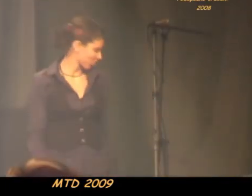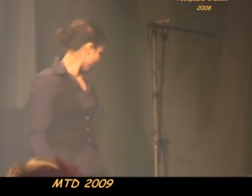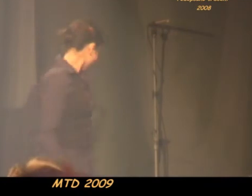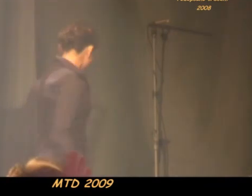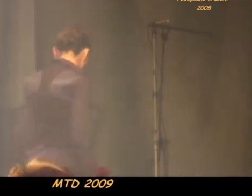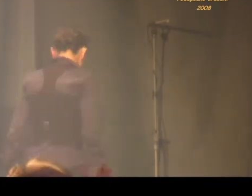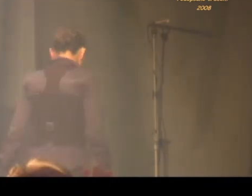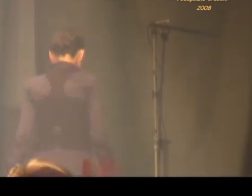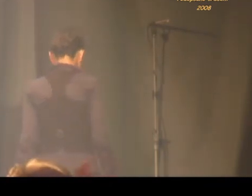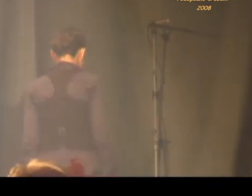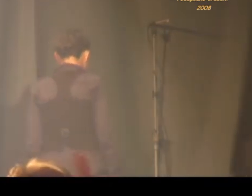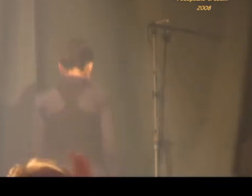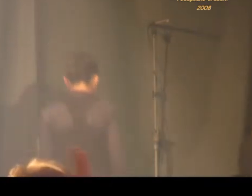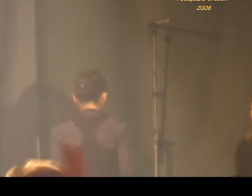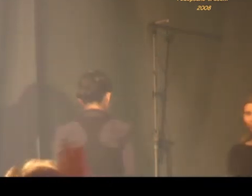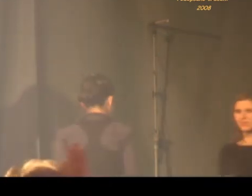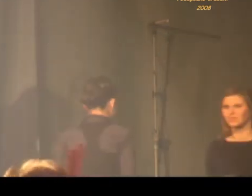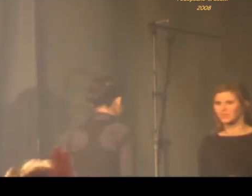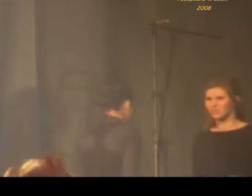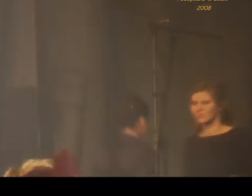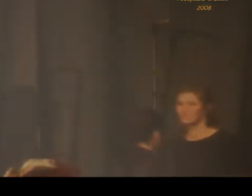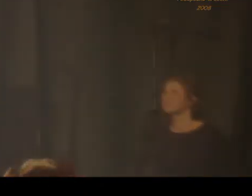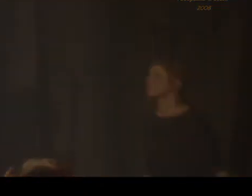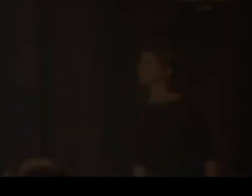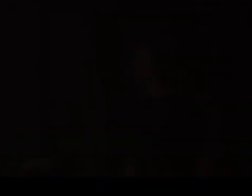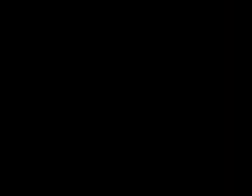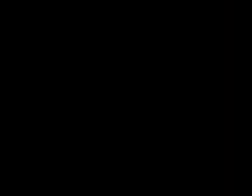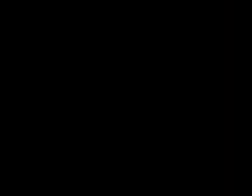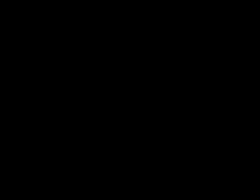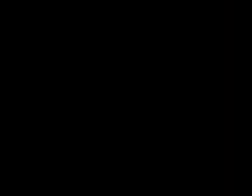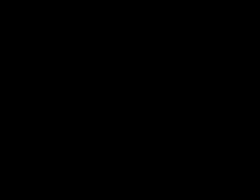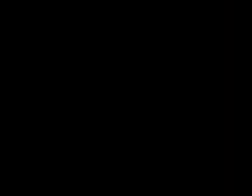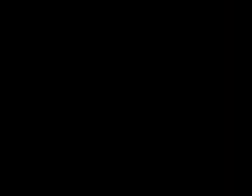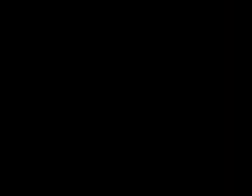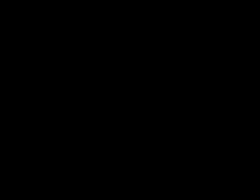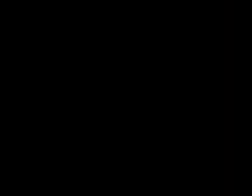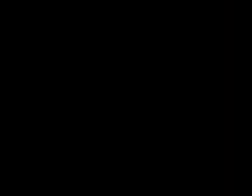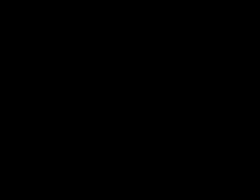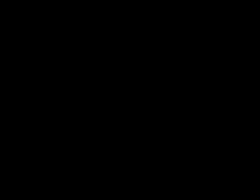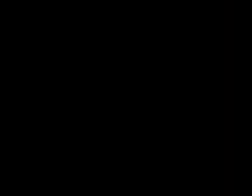in my back to ranch. Black Magic Caller.